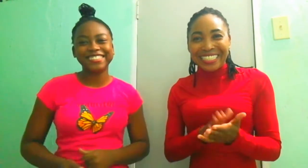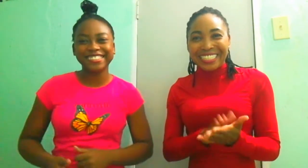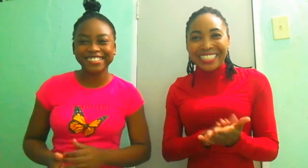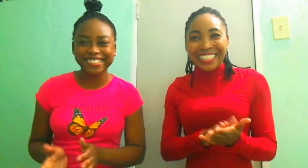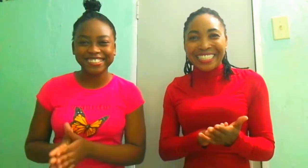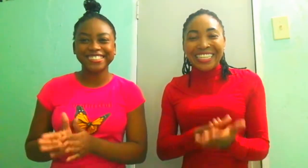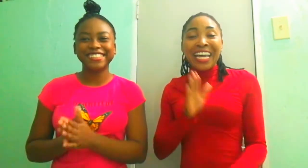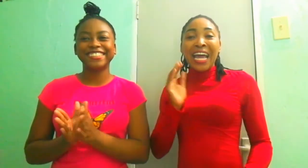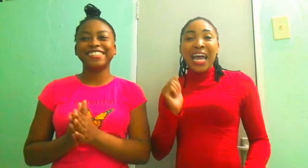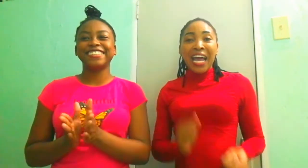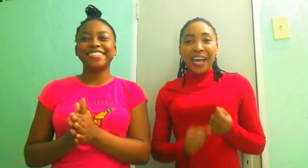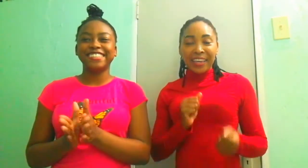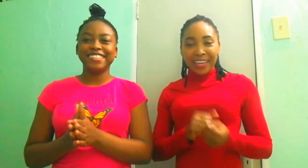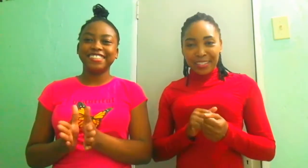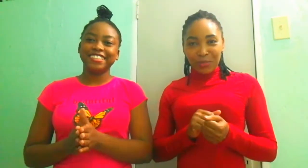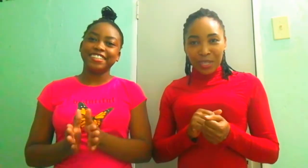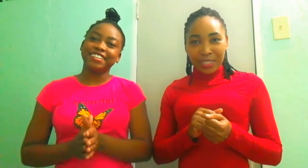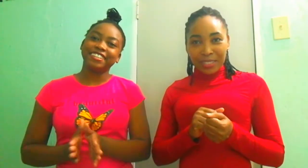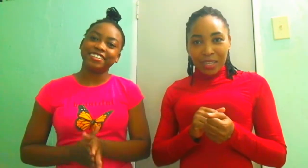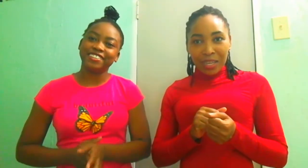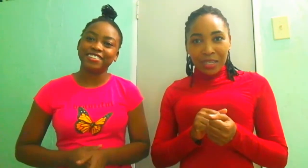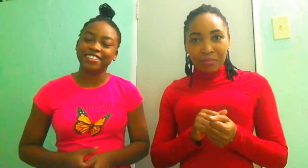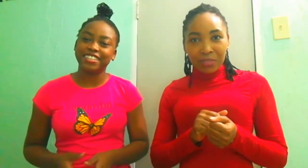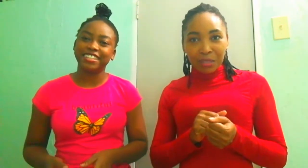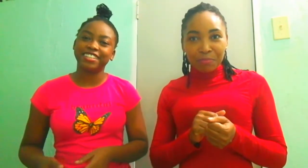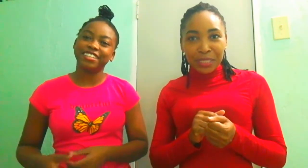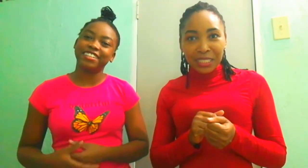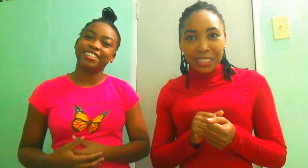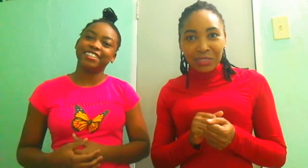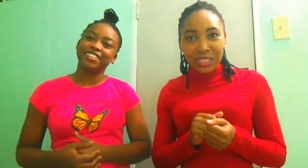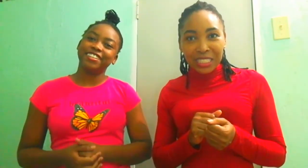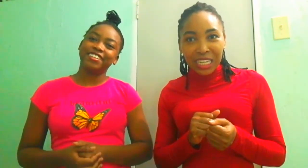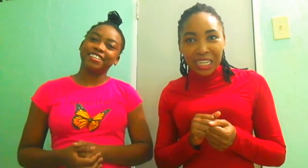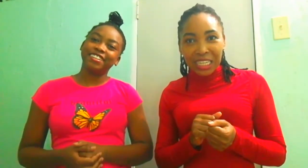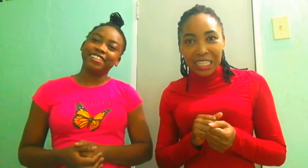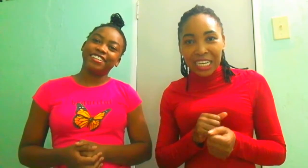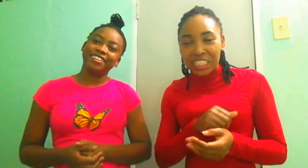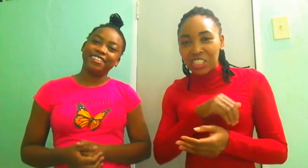let